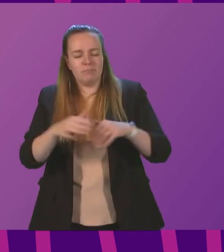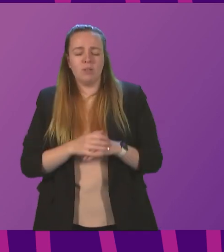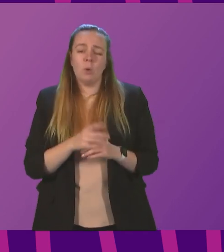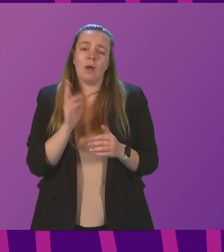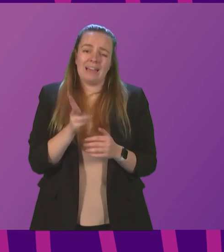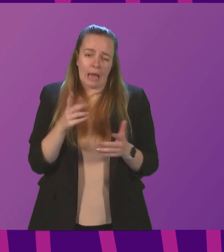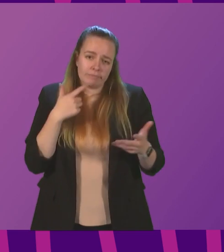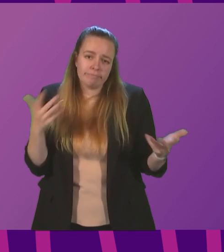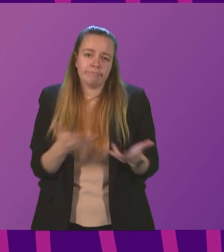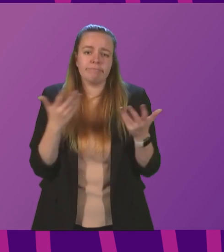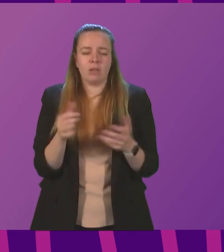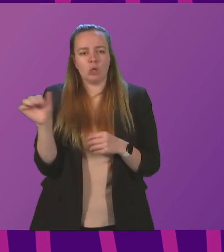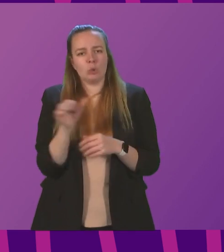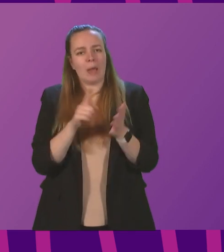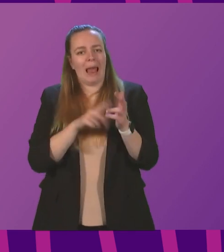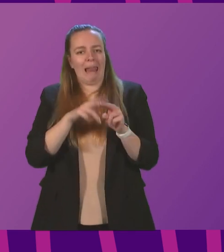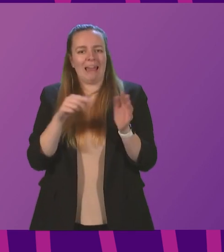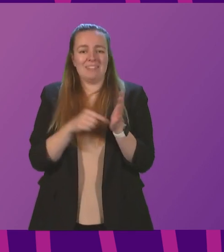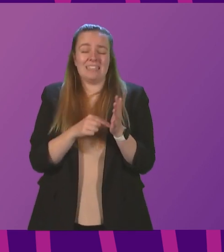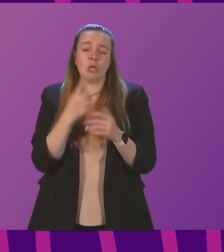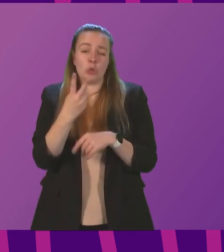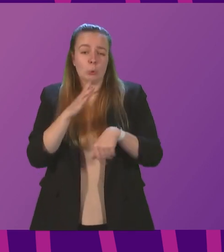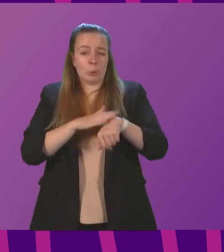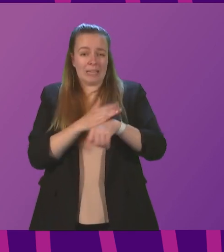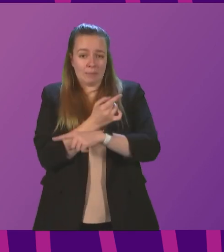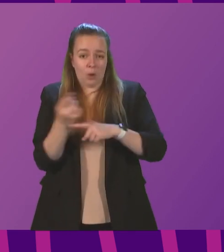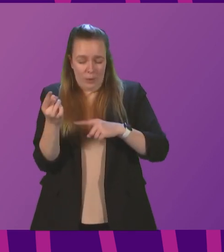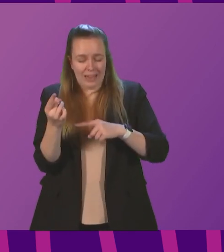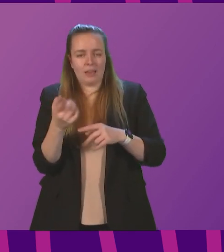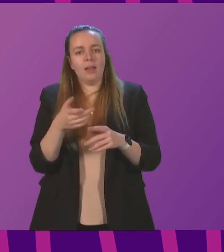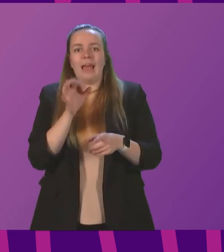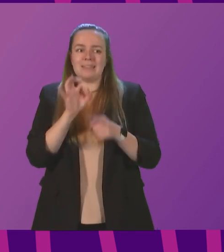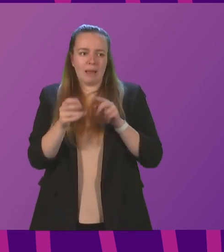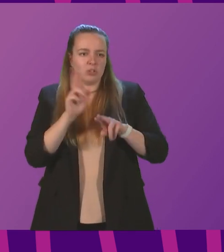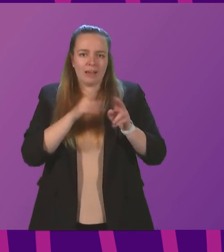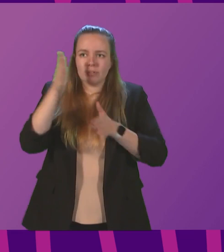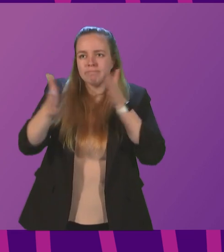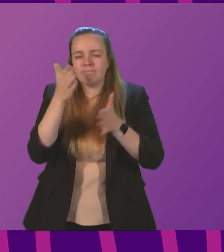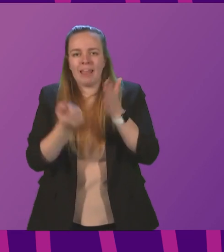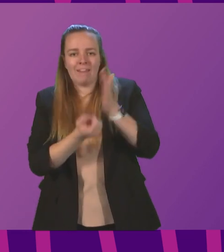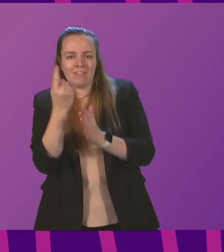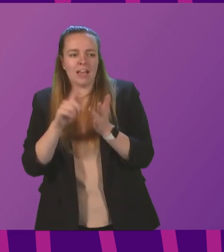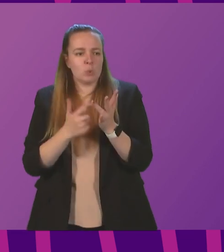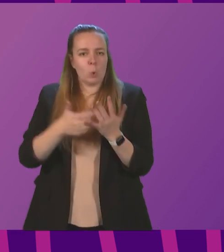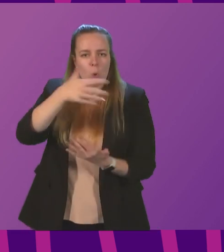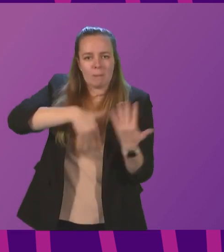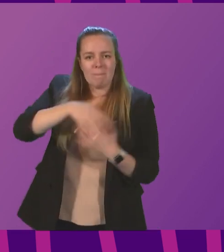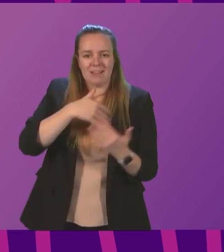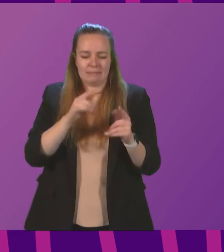everyone to do a lateral flow test at least twice a week and especially if you are attending events or mixing with people in other